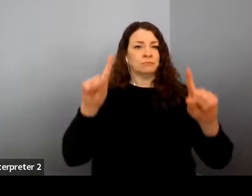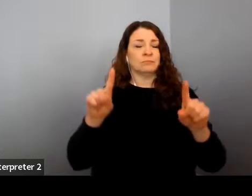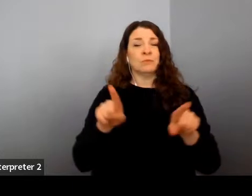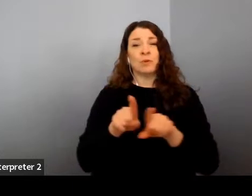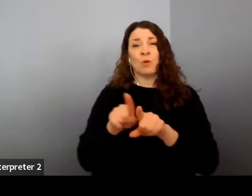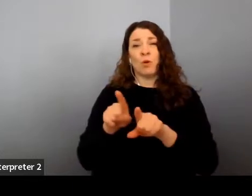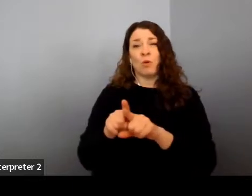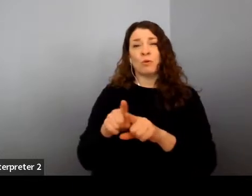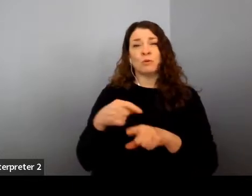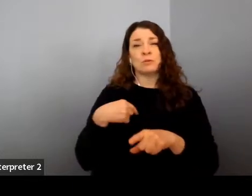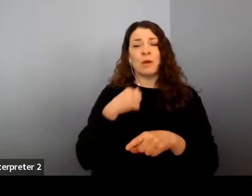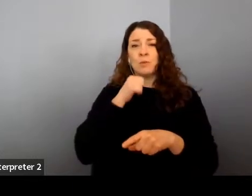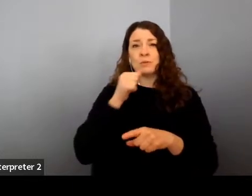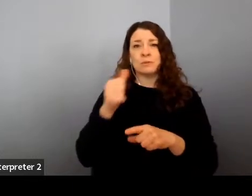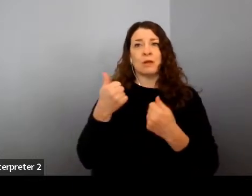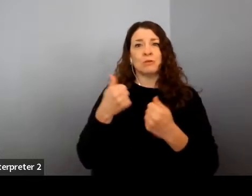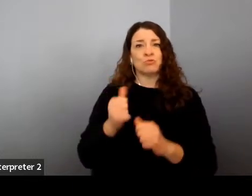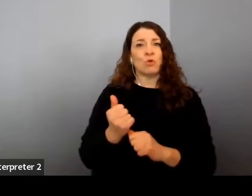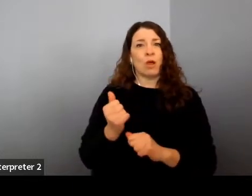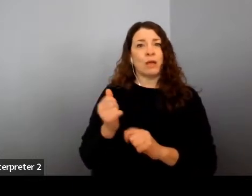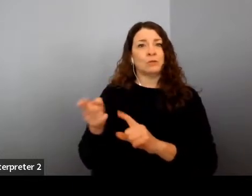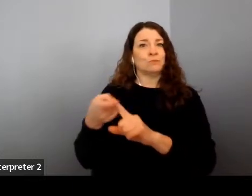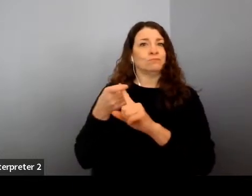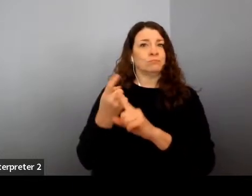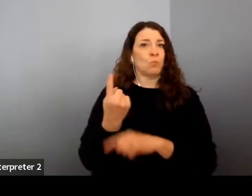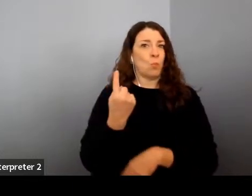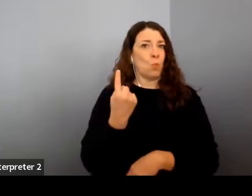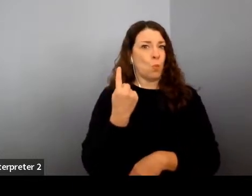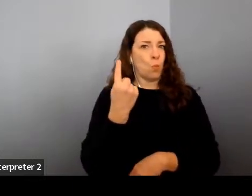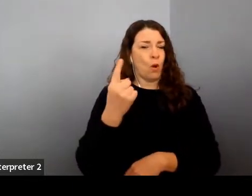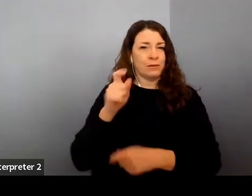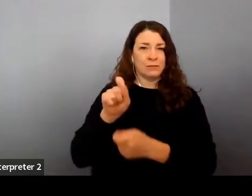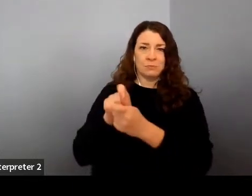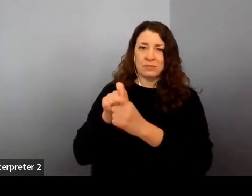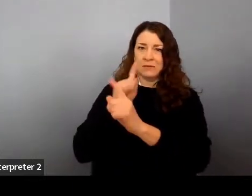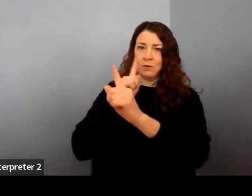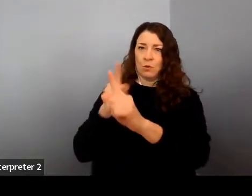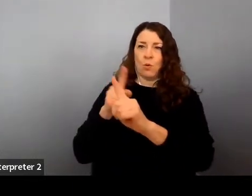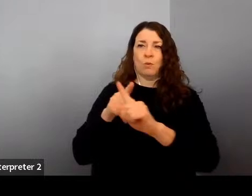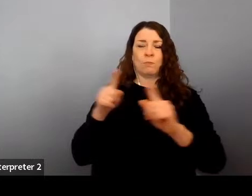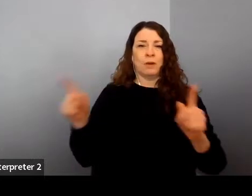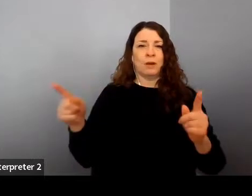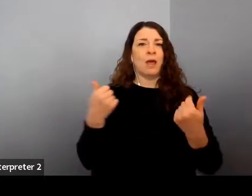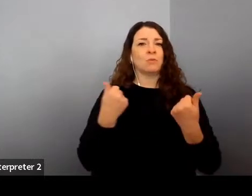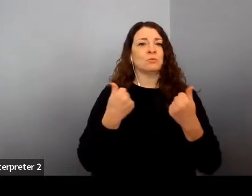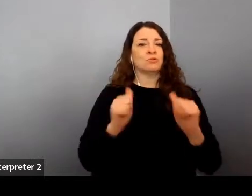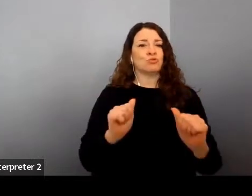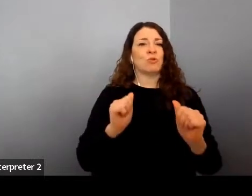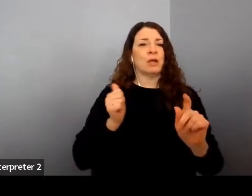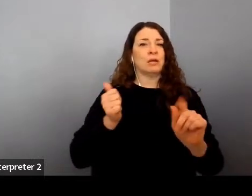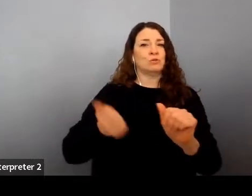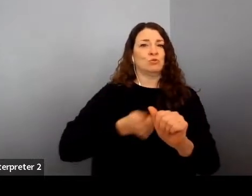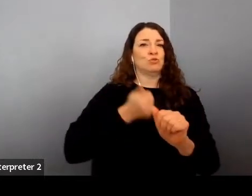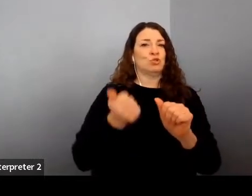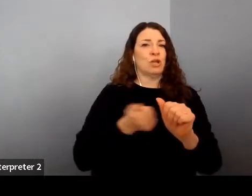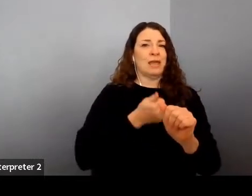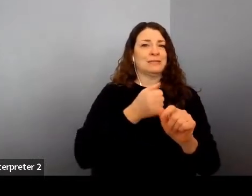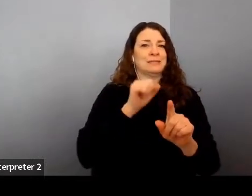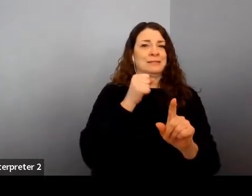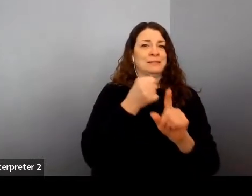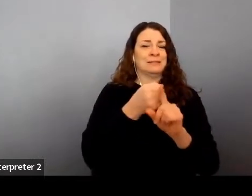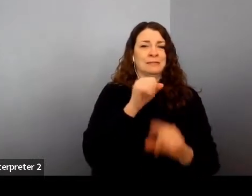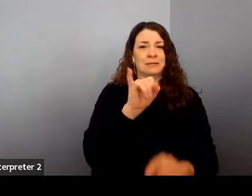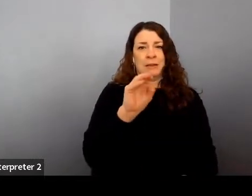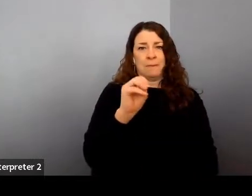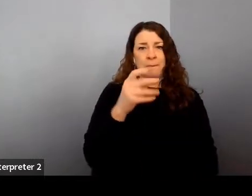going after one specific goal. I was going after impact. I was chasing impact and I was chasing outcomes and I was not chasing credit or